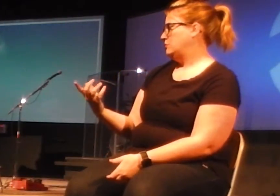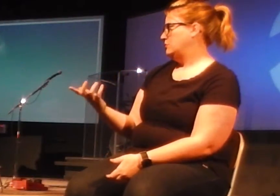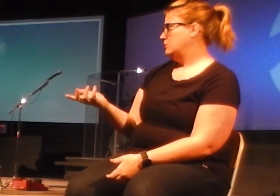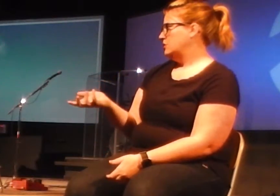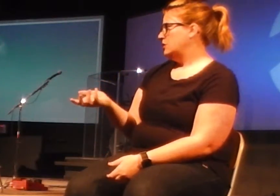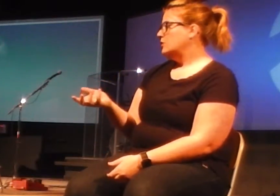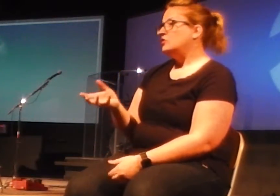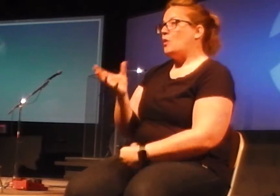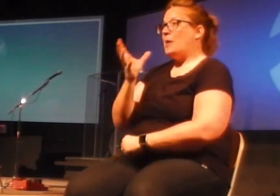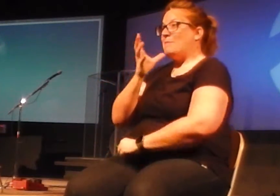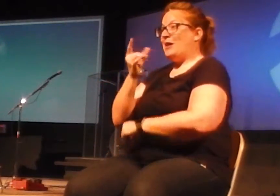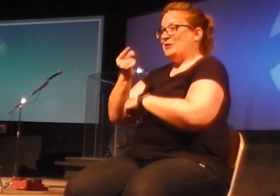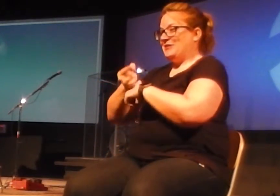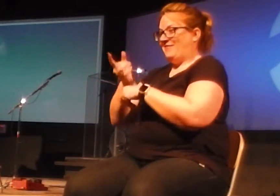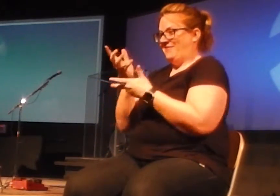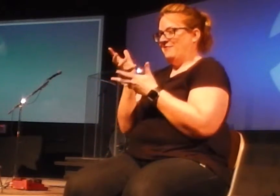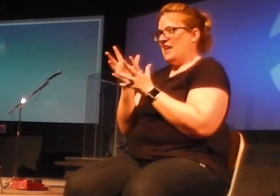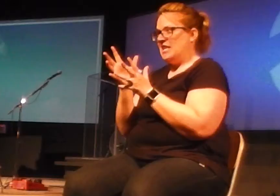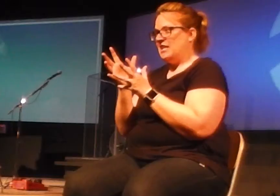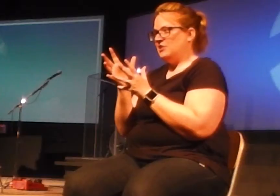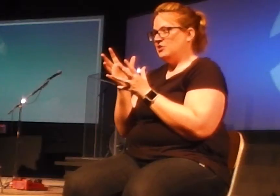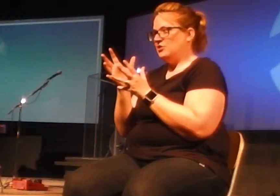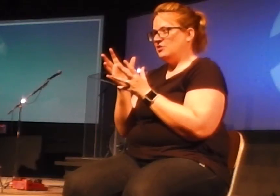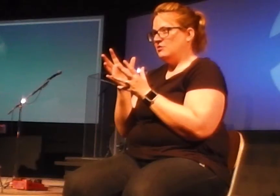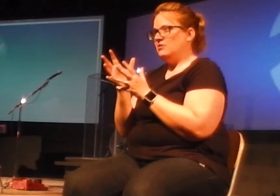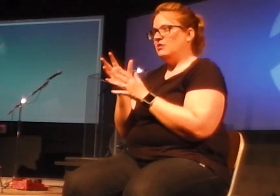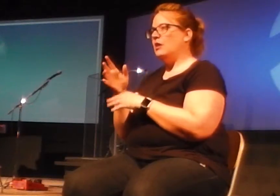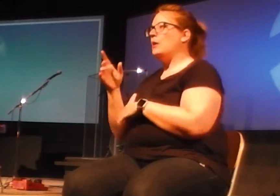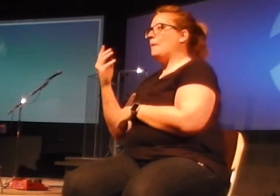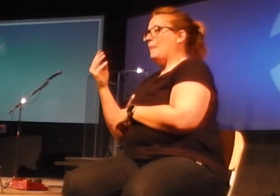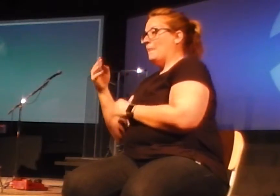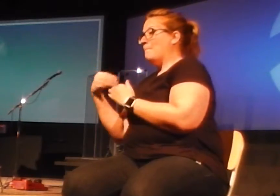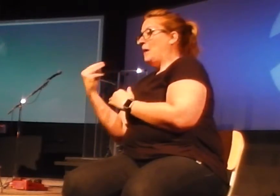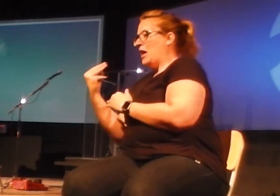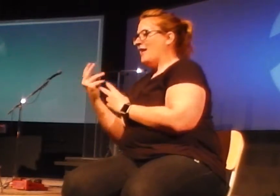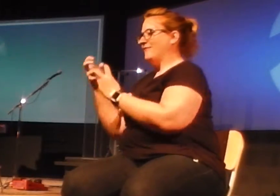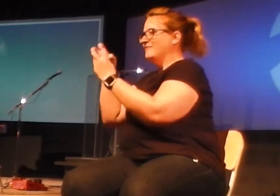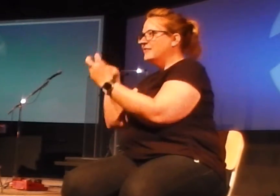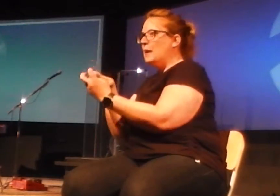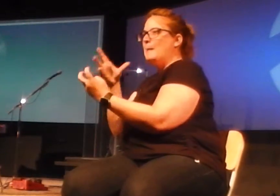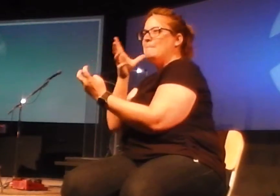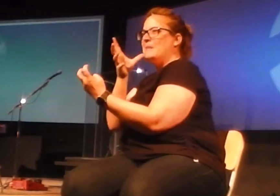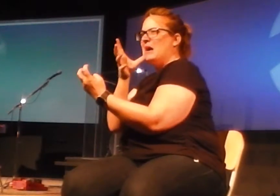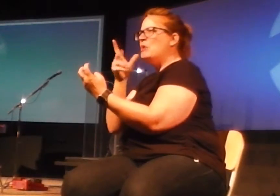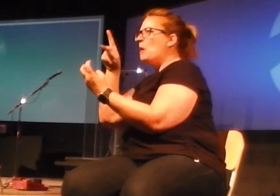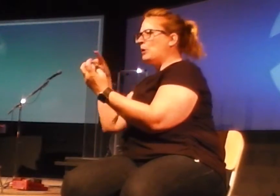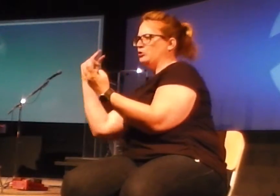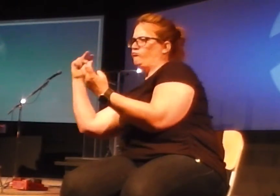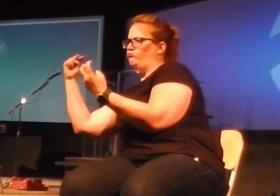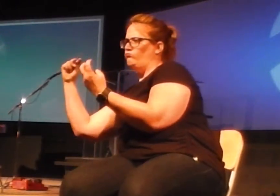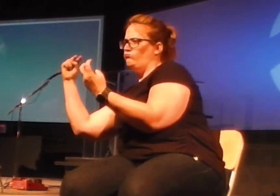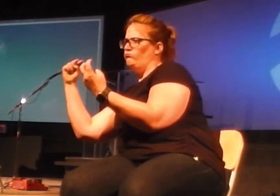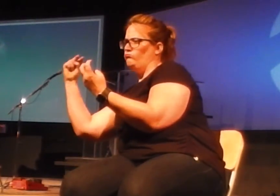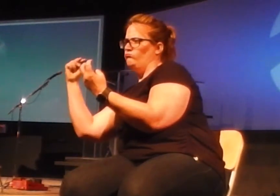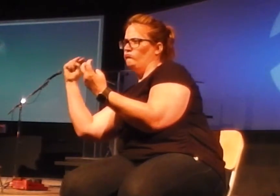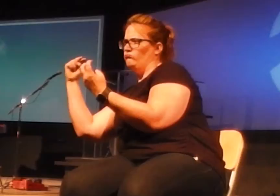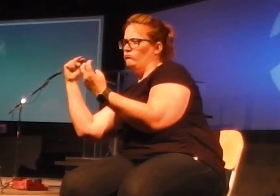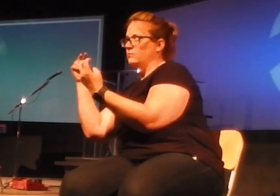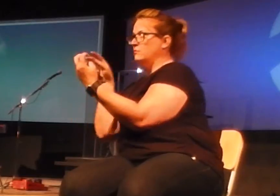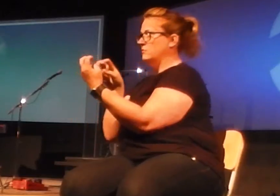Mother's Day, he sits down with his mom in a room with somebody there supervising him, and he says